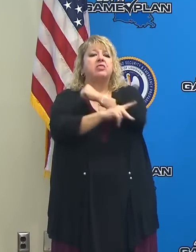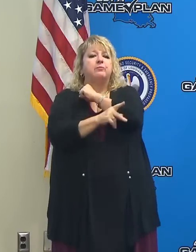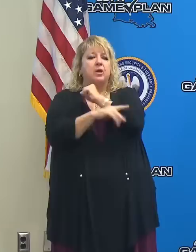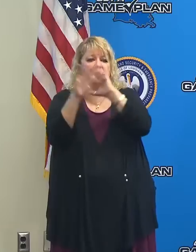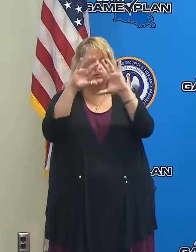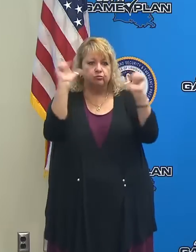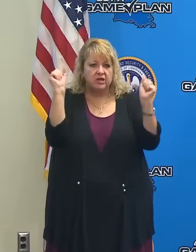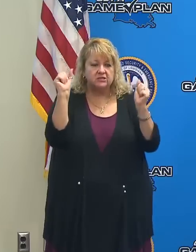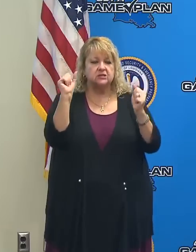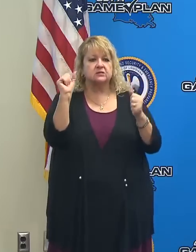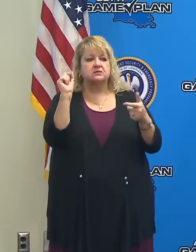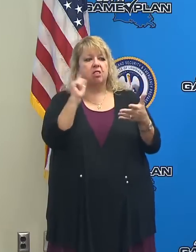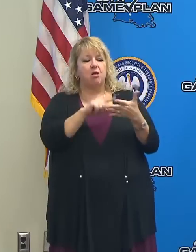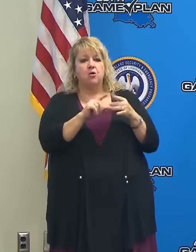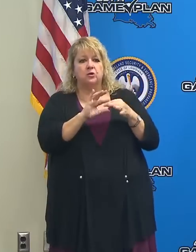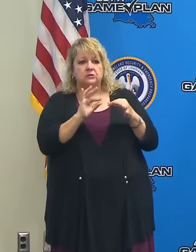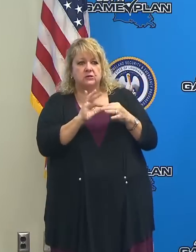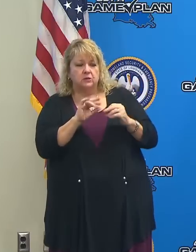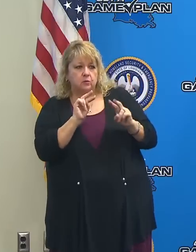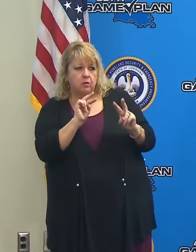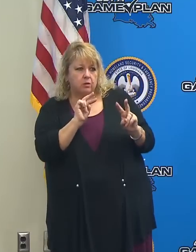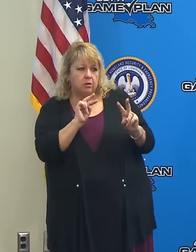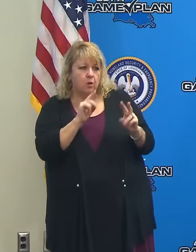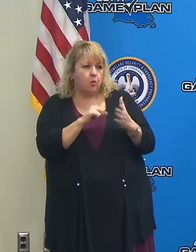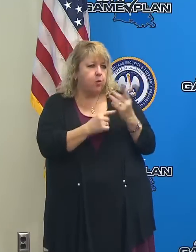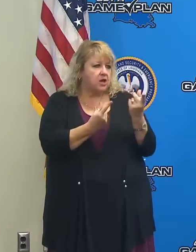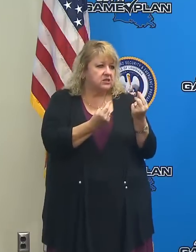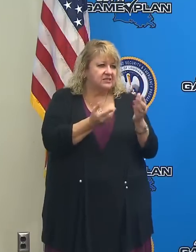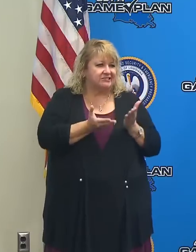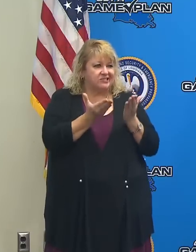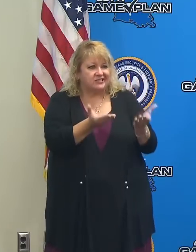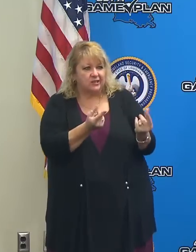and so forth, and follow their guidance.